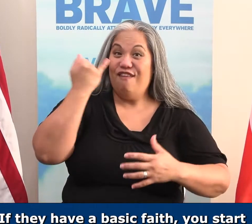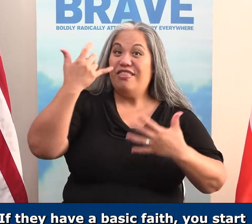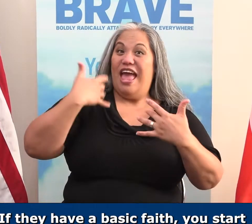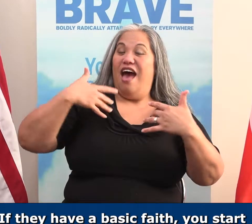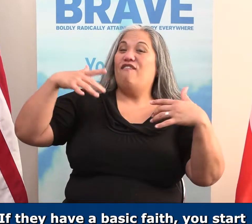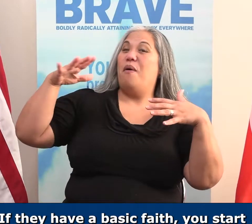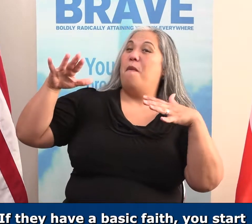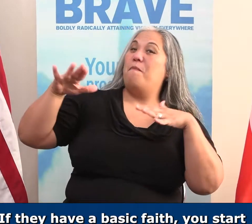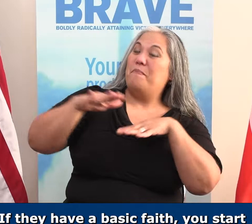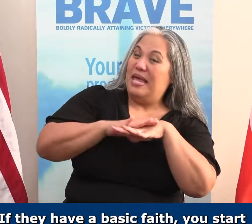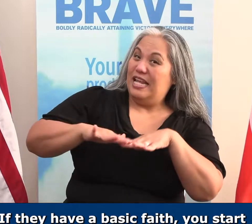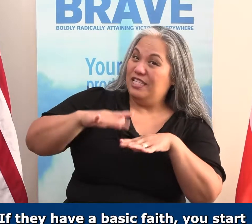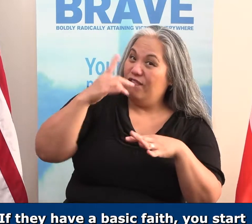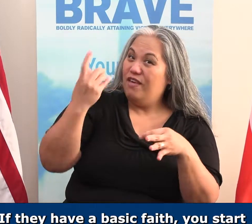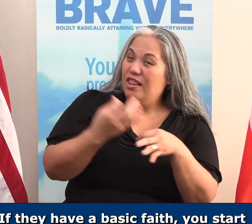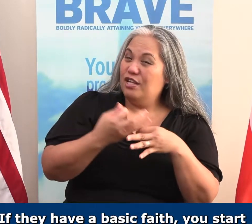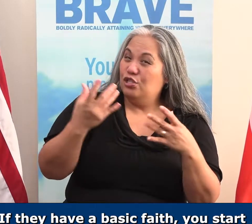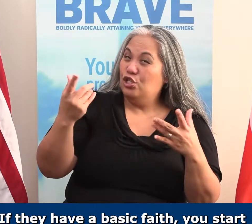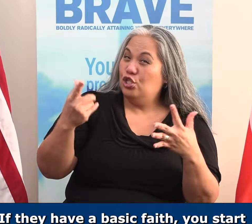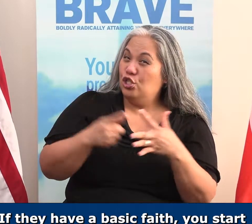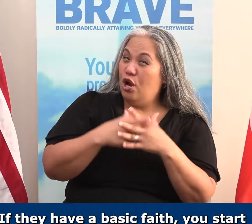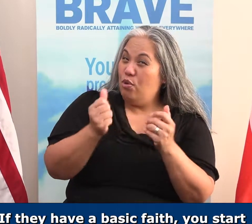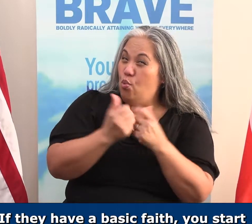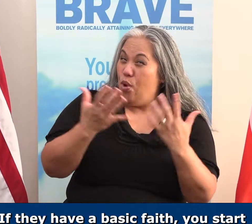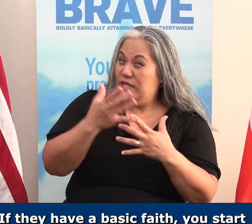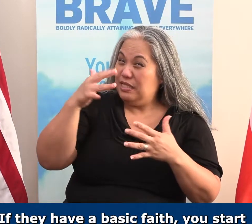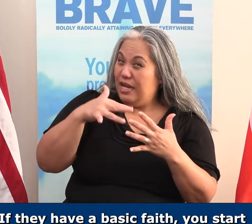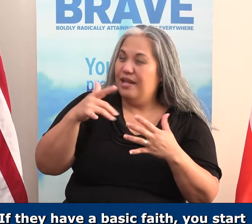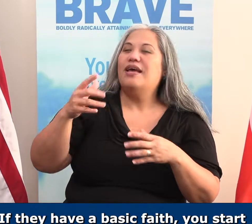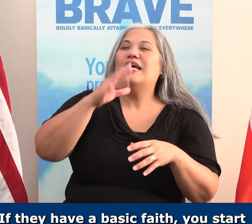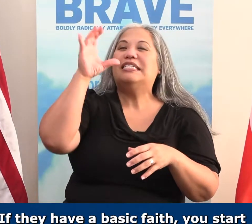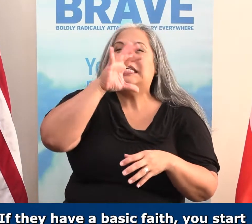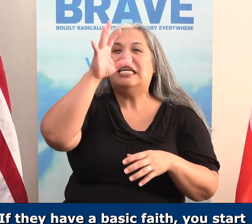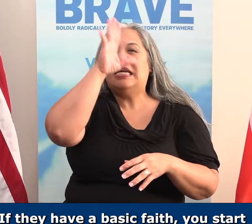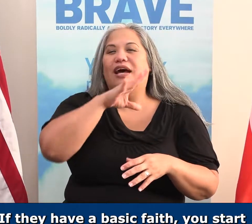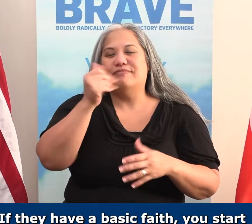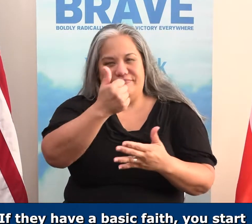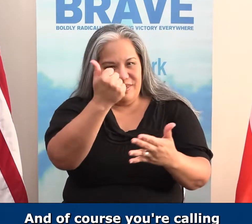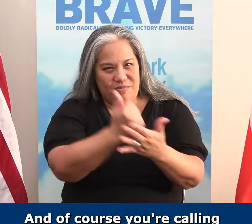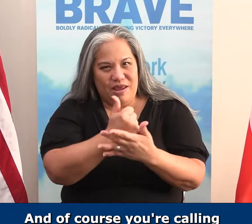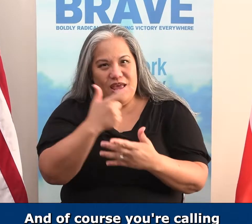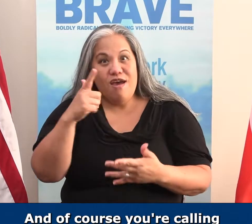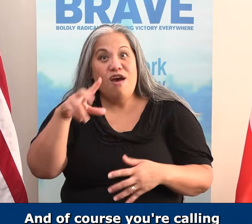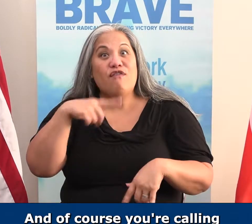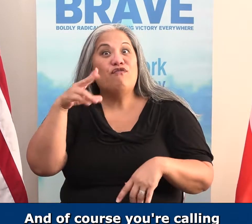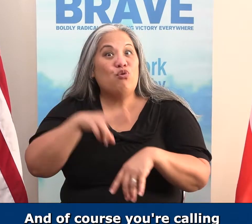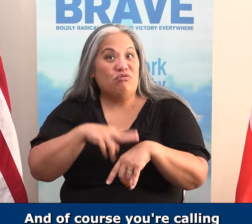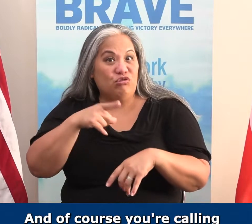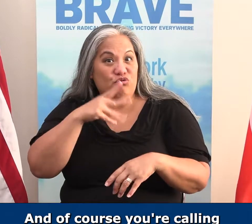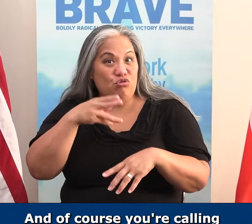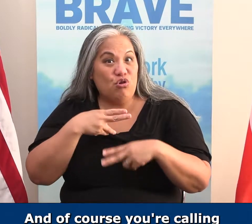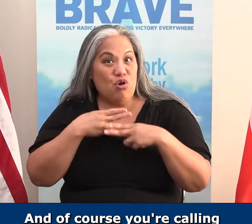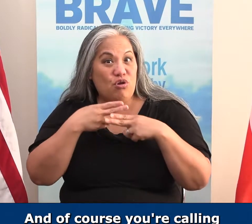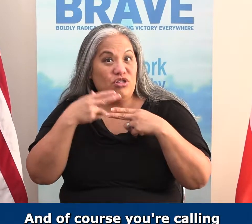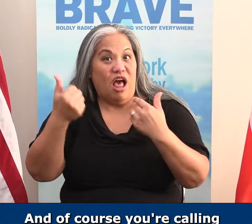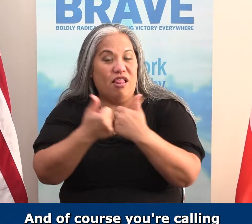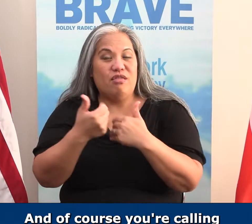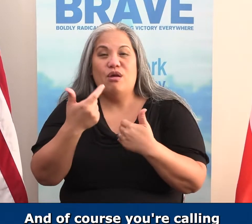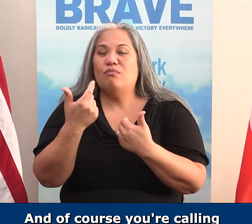basic faith, you start with what study? Seek after God. Amen. Come on. And of course, you're calling them to seek after